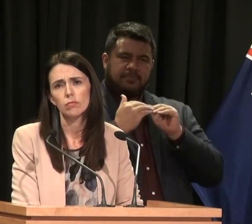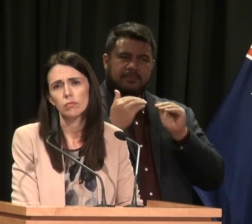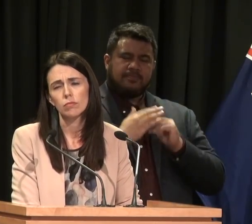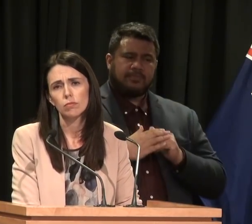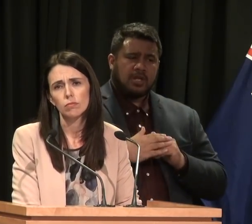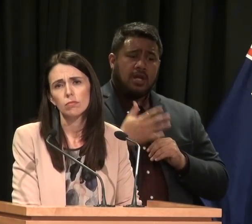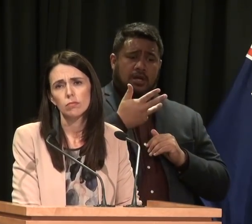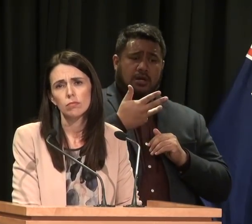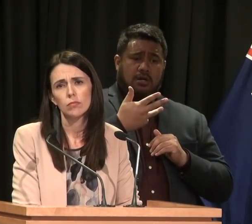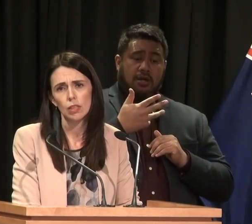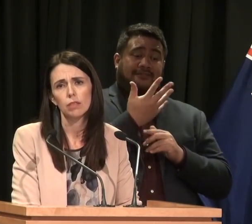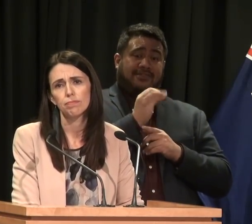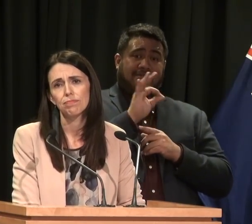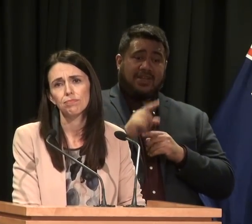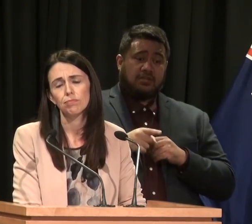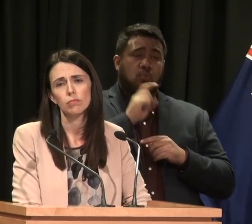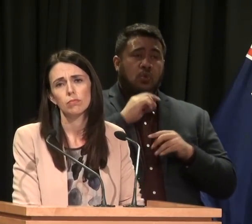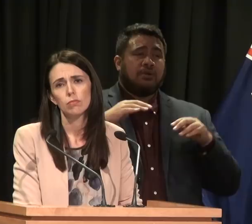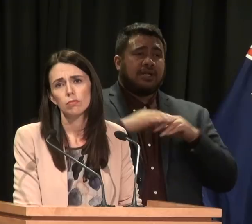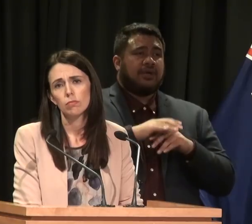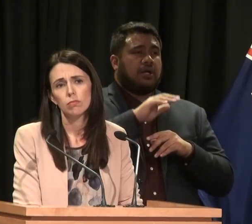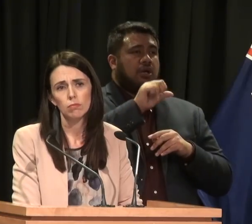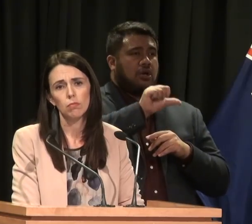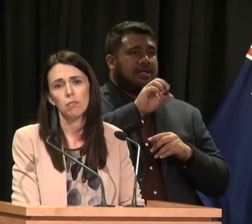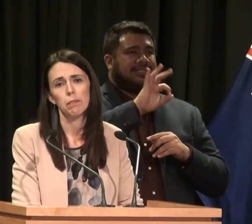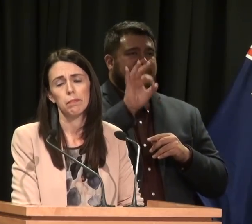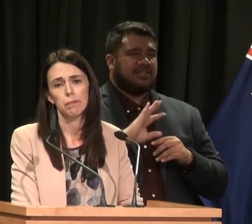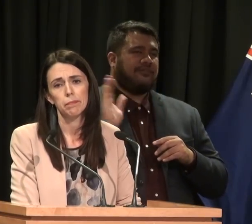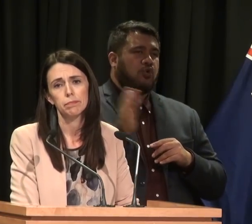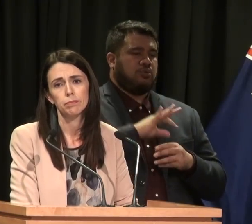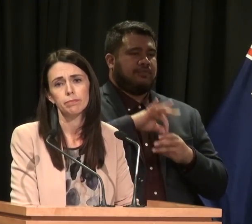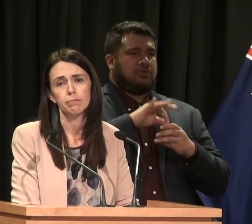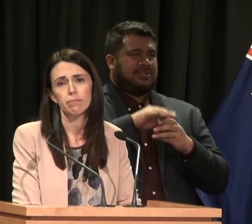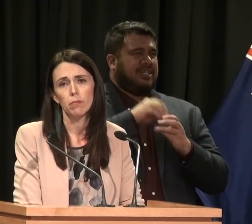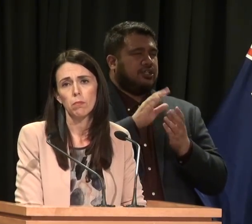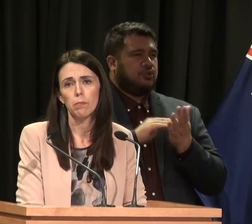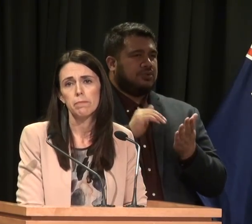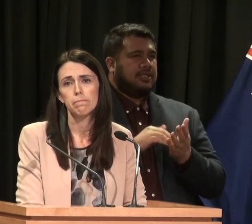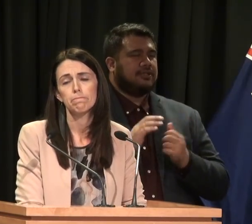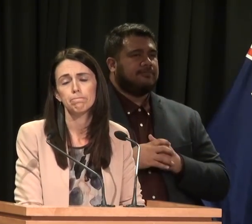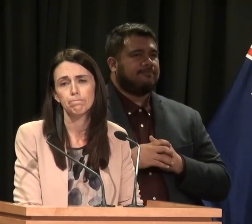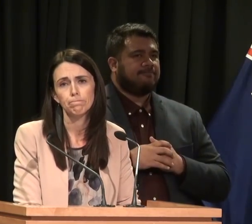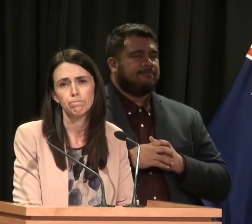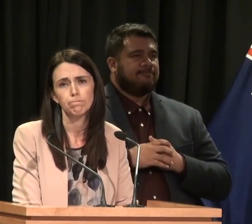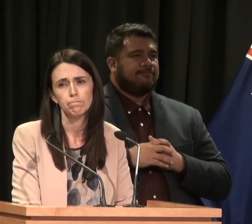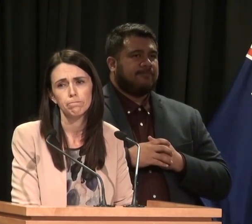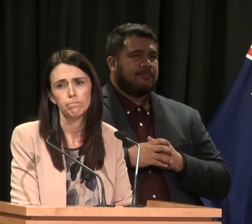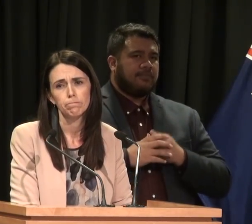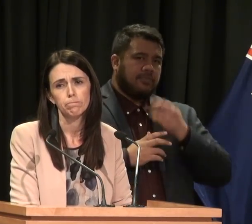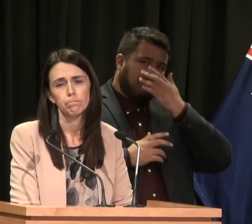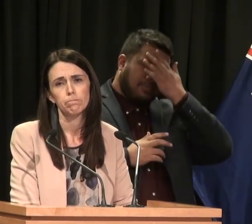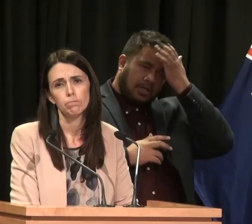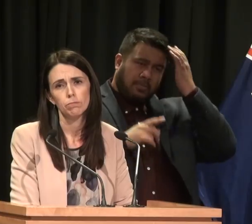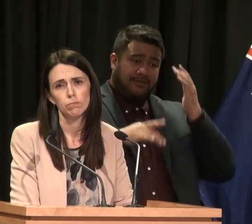that it did cover 90% of deposit accounts, clearly significantly less in terms of actual deposit money. And it gets the